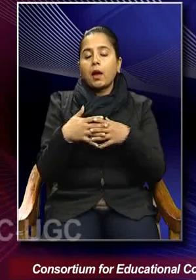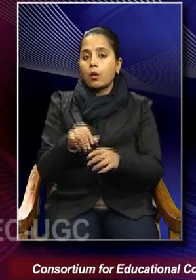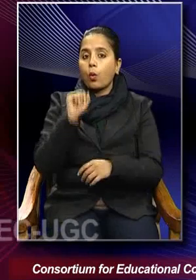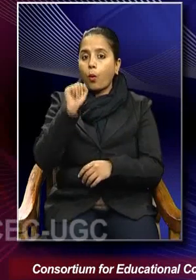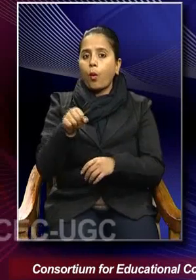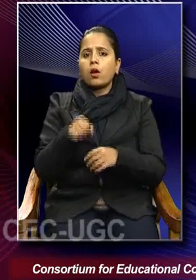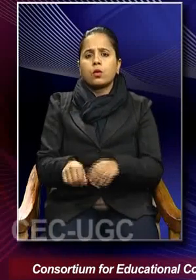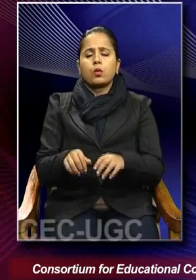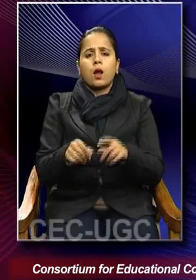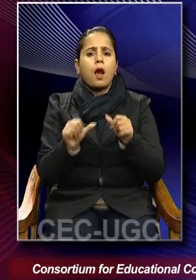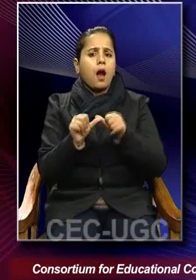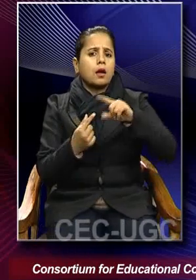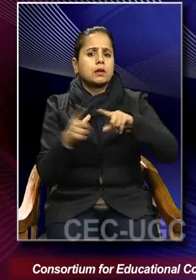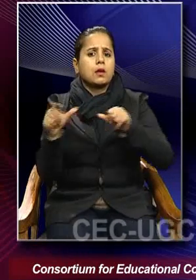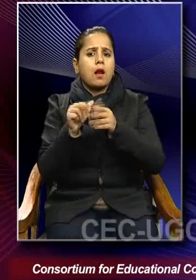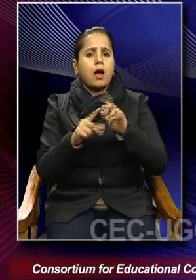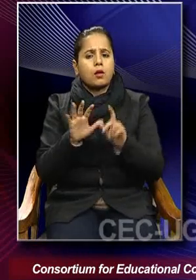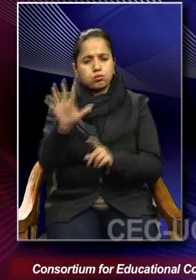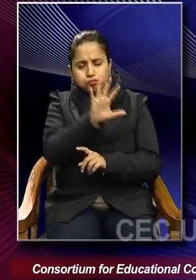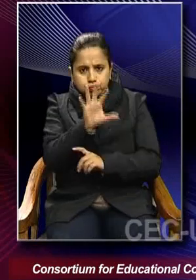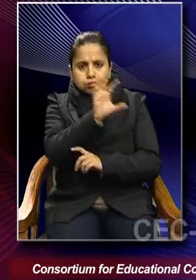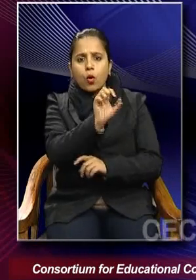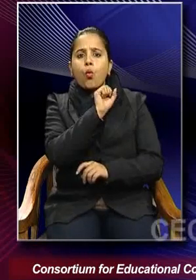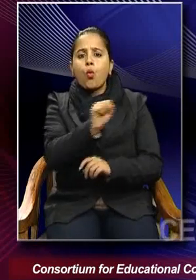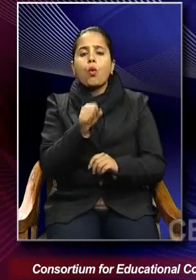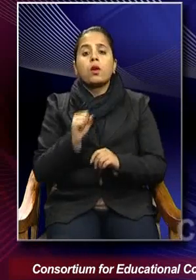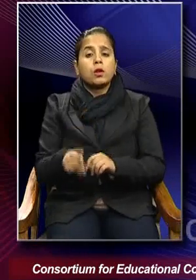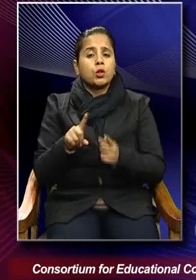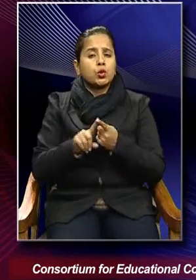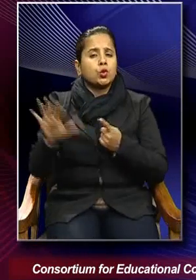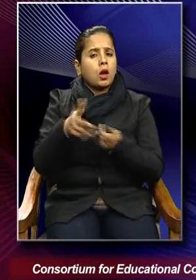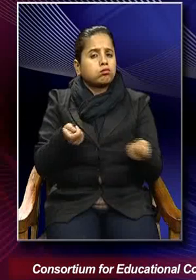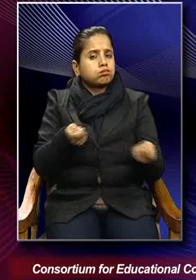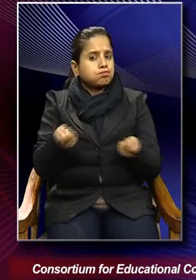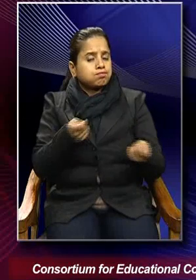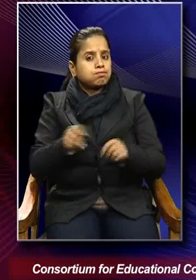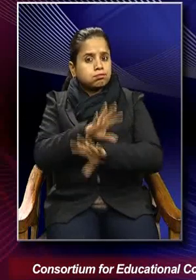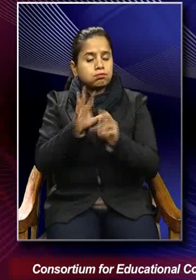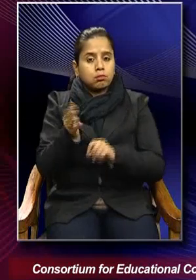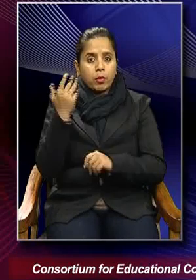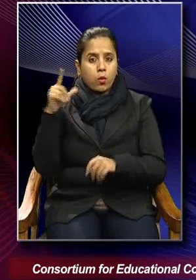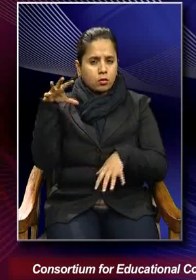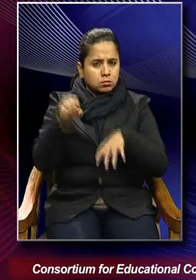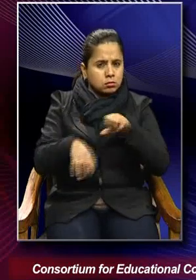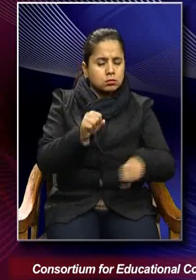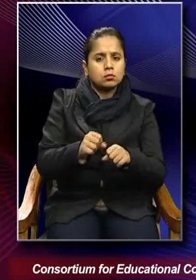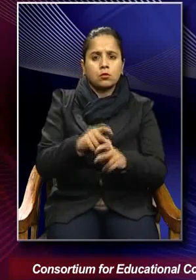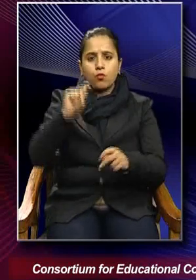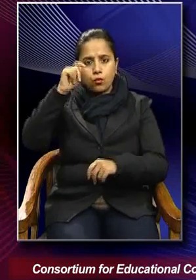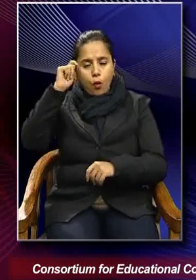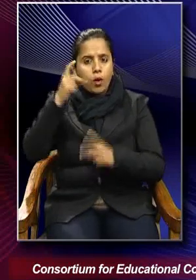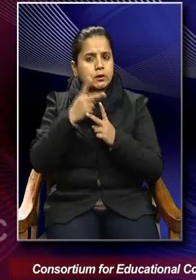across the Atlantic. And the European dominance in terms of colonial positions and so forth